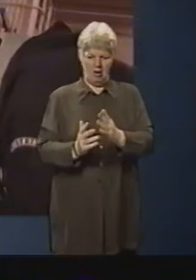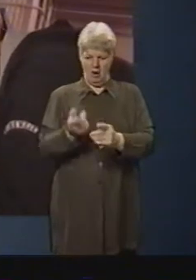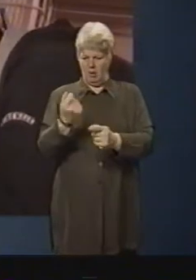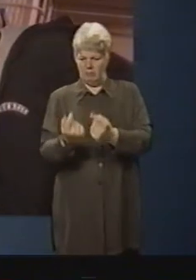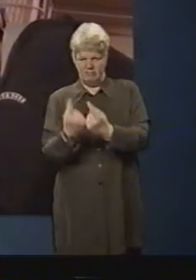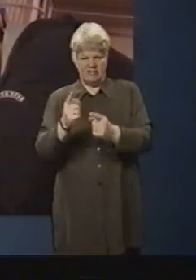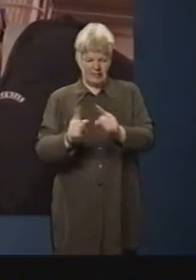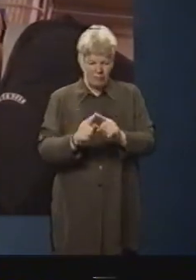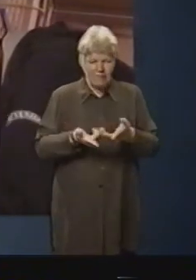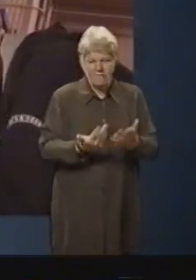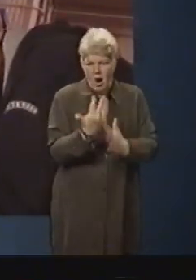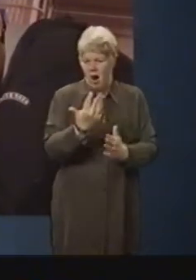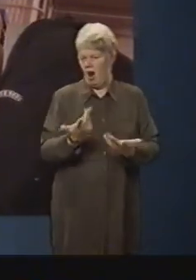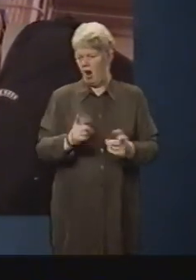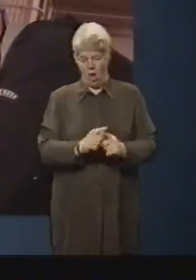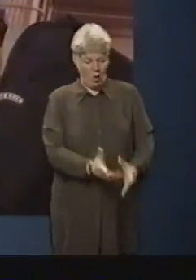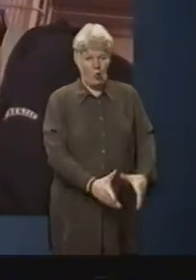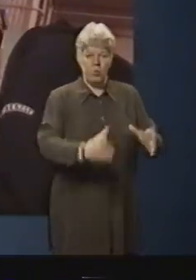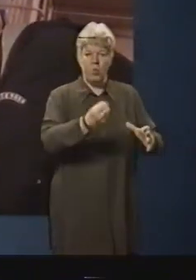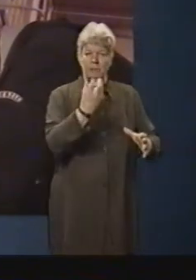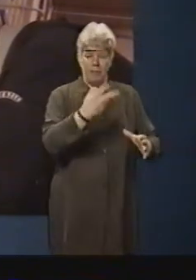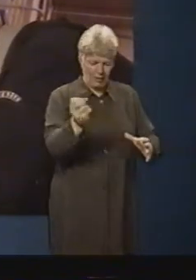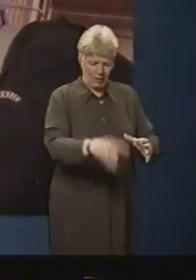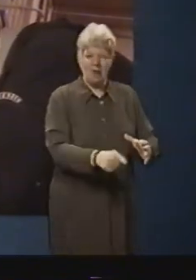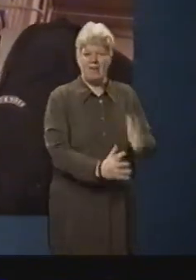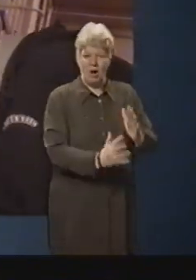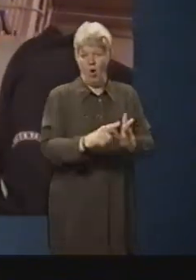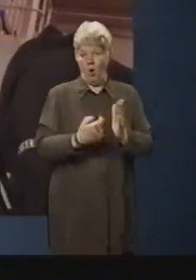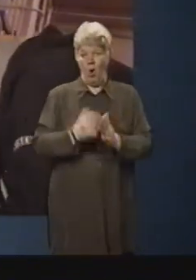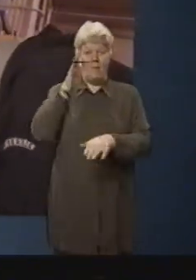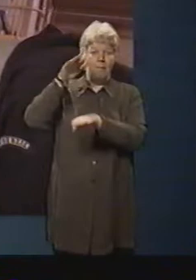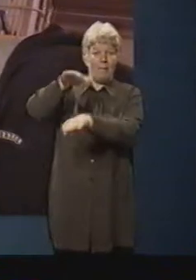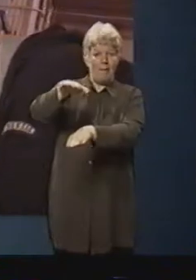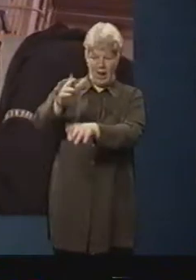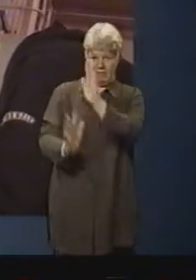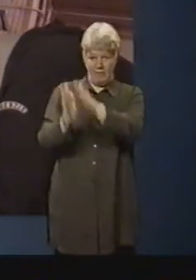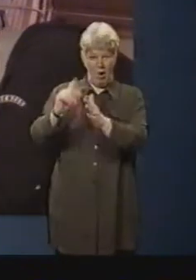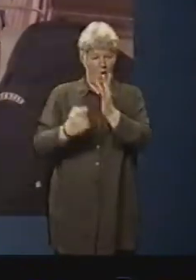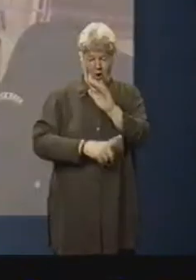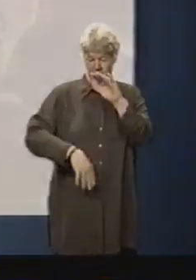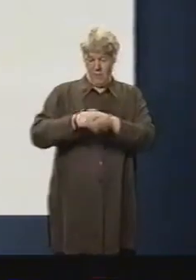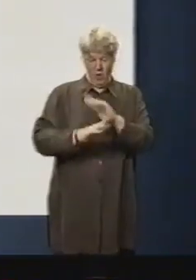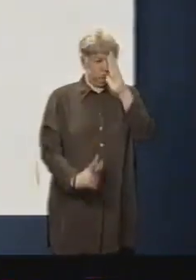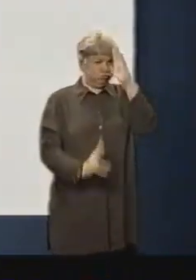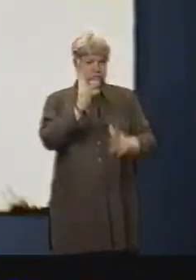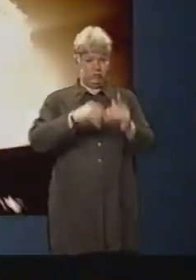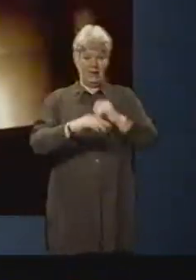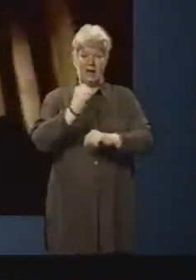different types of fire, from waste bins burning to bunk beds going up in flames, right up to a raging inferno in the machinery room.